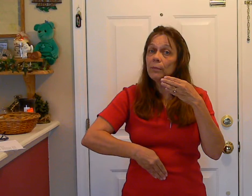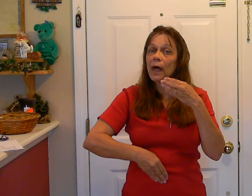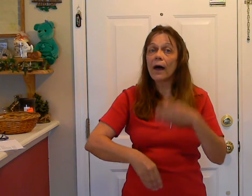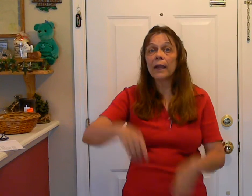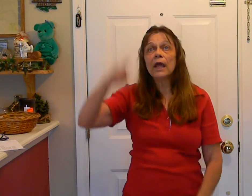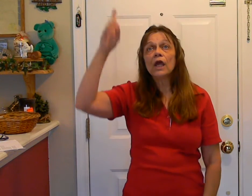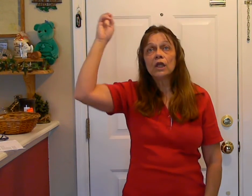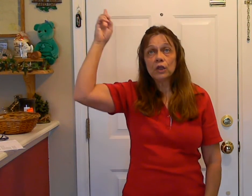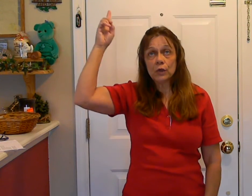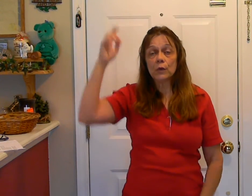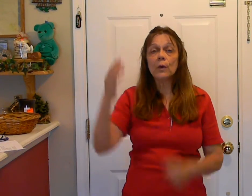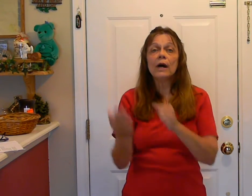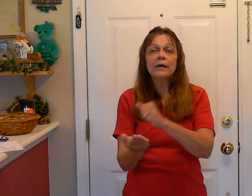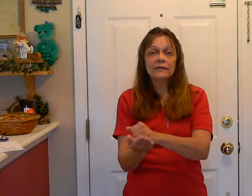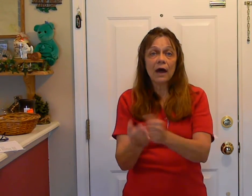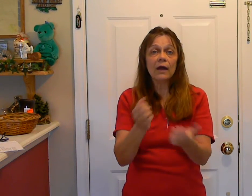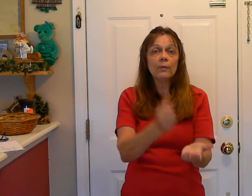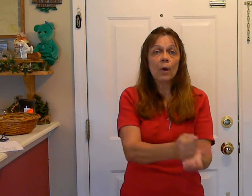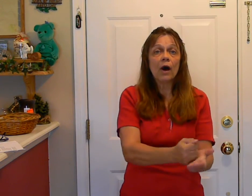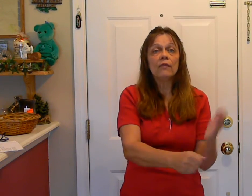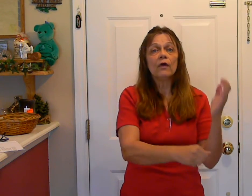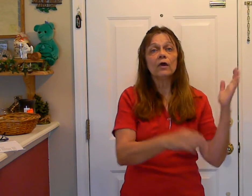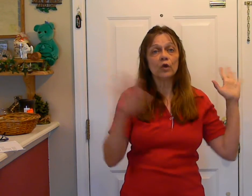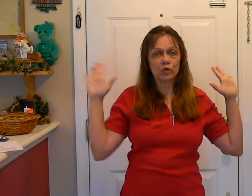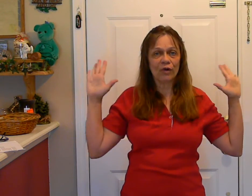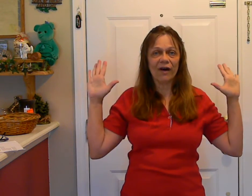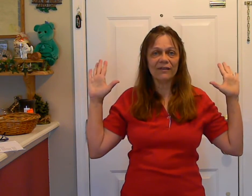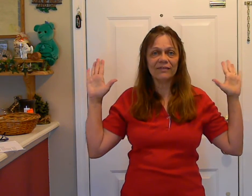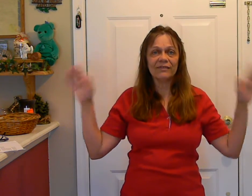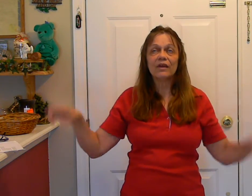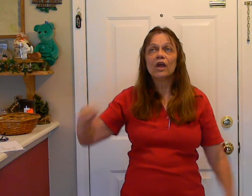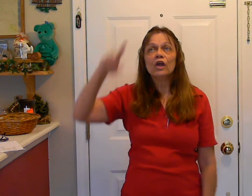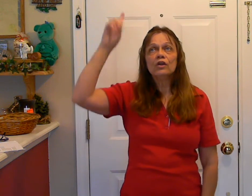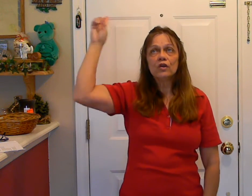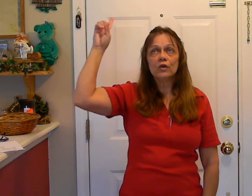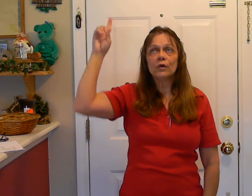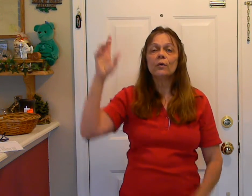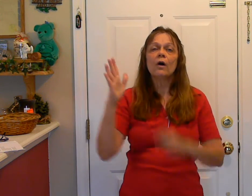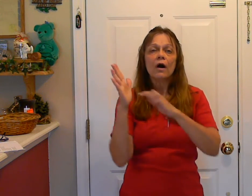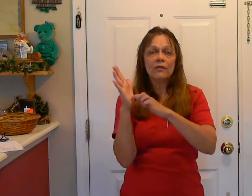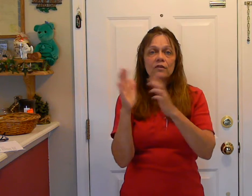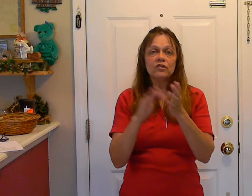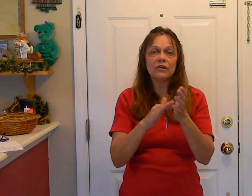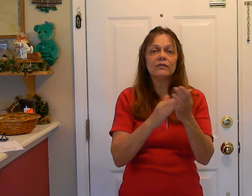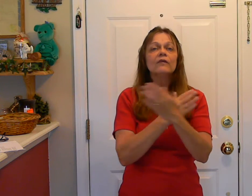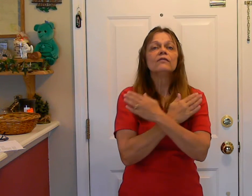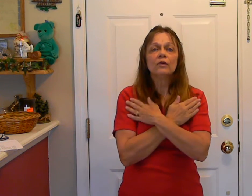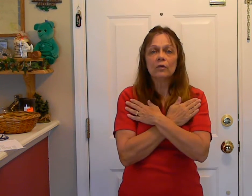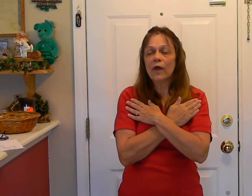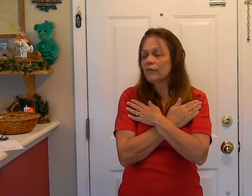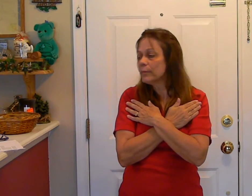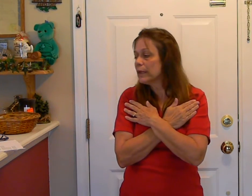blood. You died upon the cross. You are the Jesus who loves me.